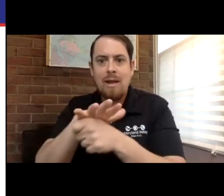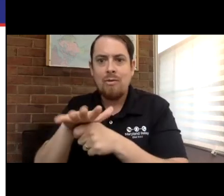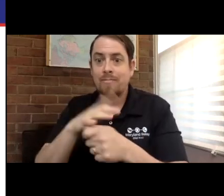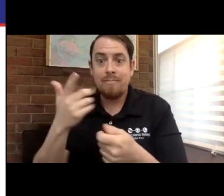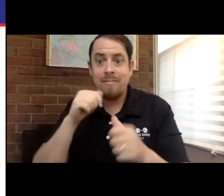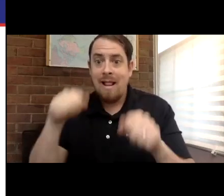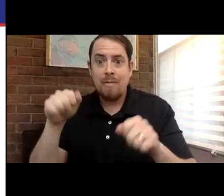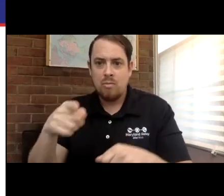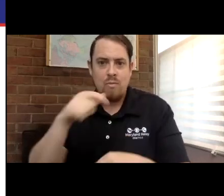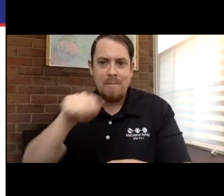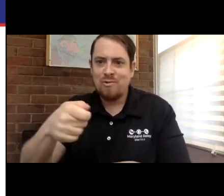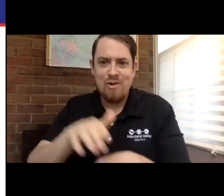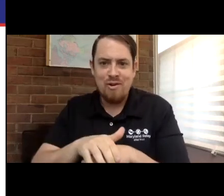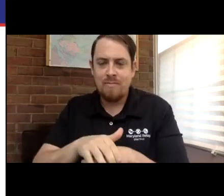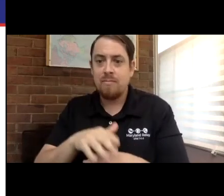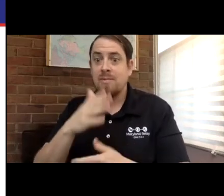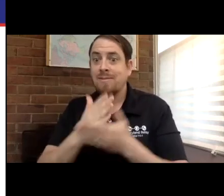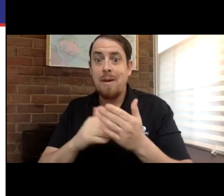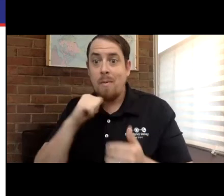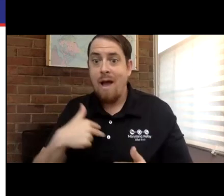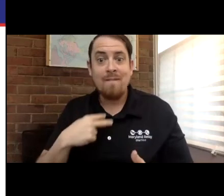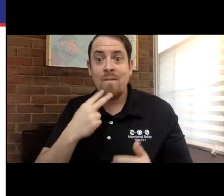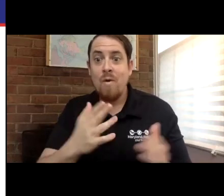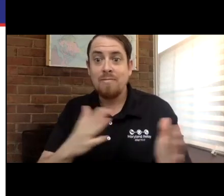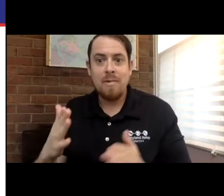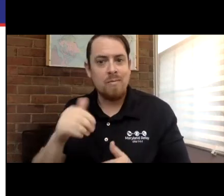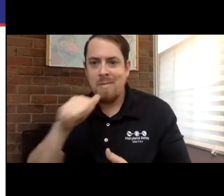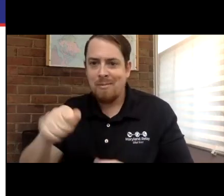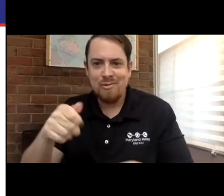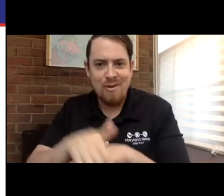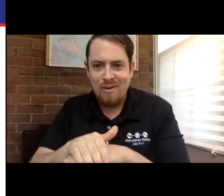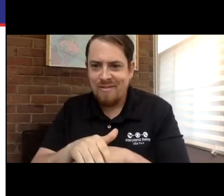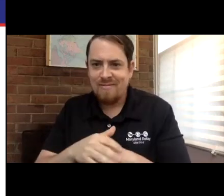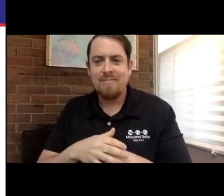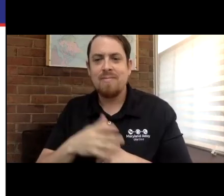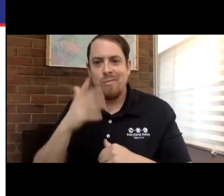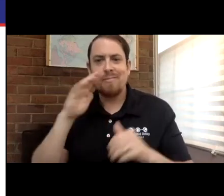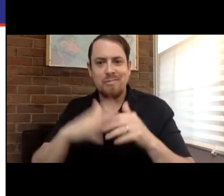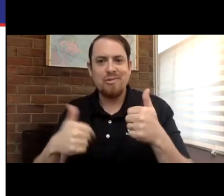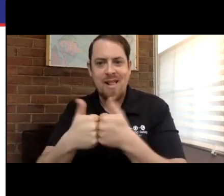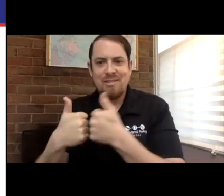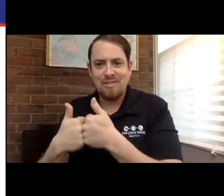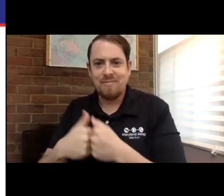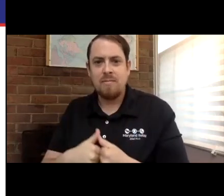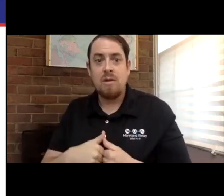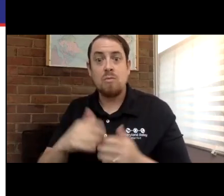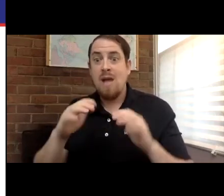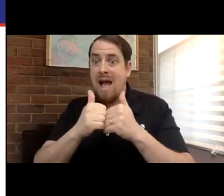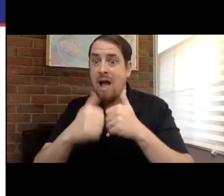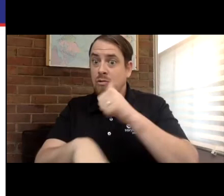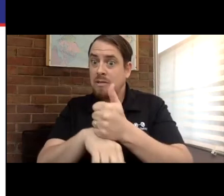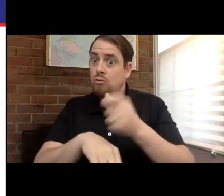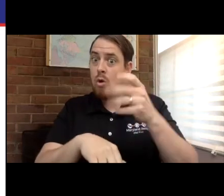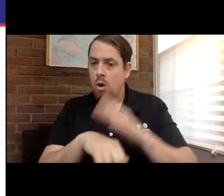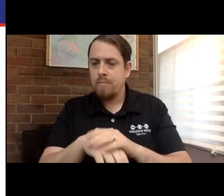But there are still some, perhaps if it's a local regional carrier, you might not be able to enable it. If you don't have a voice plan, you also might not be able to enable it,